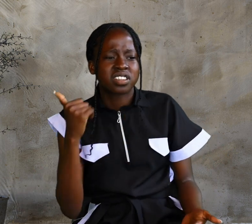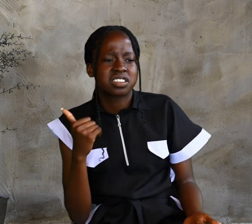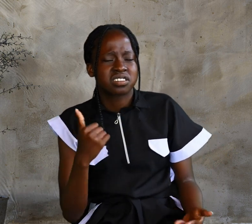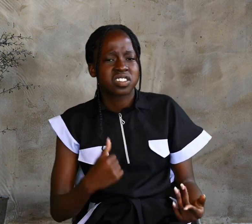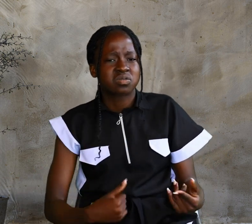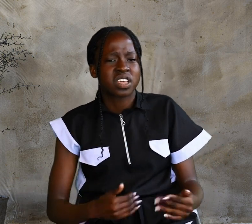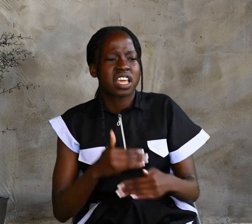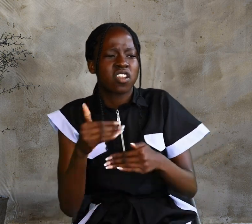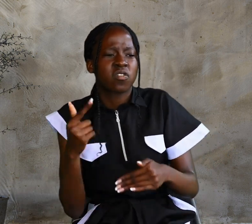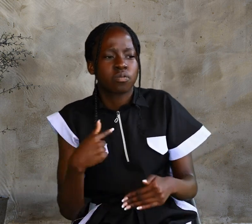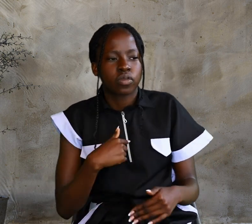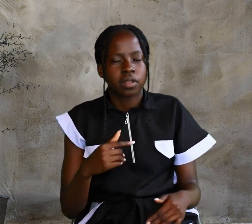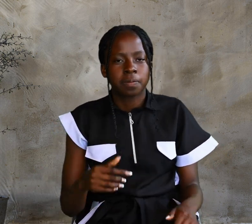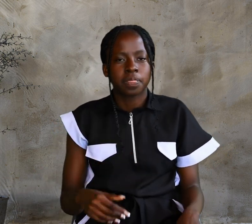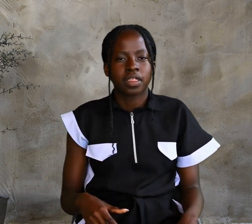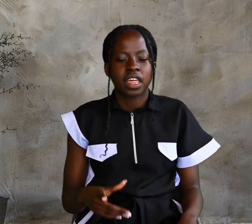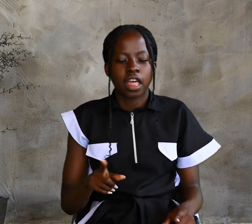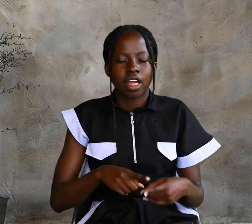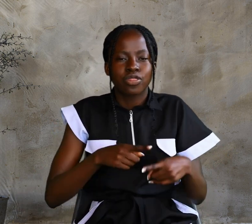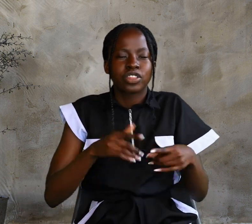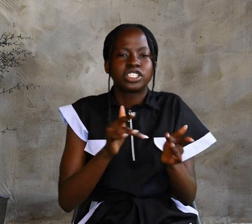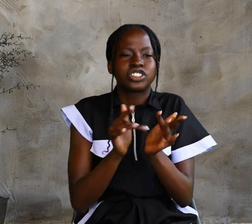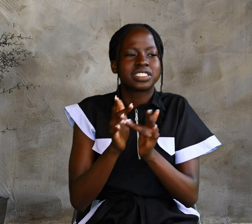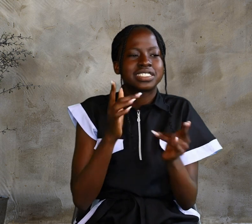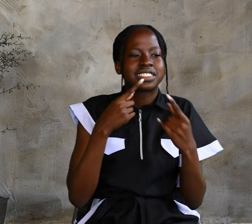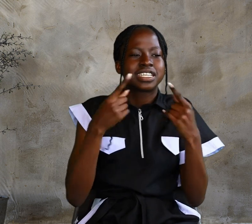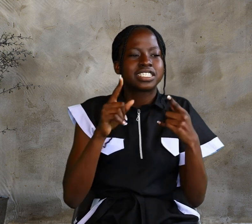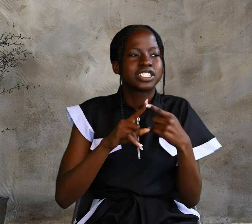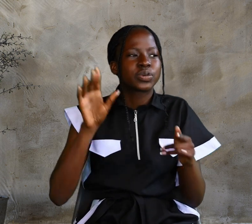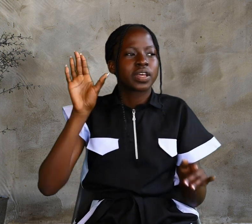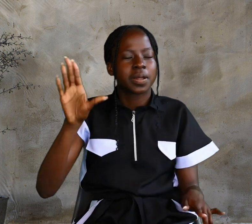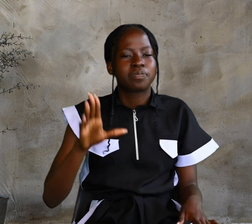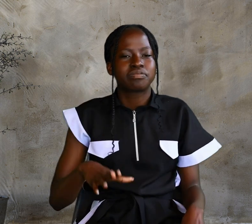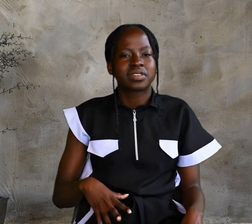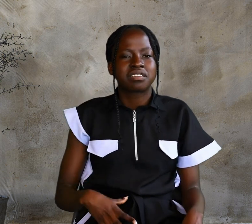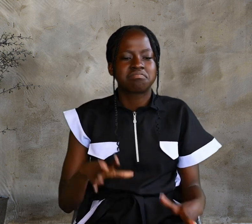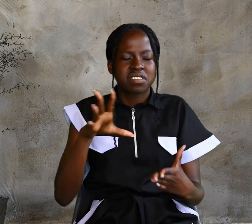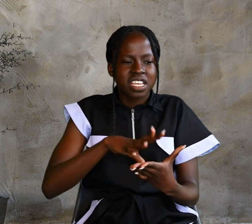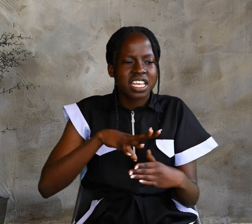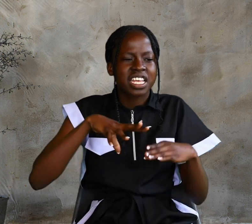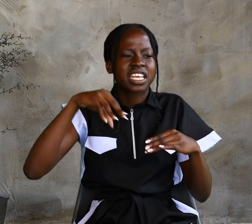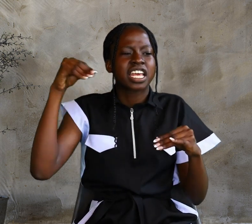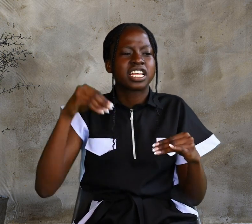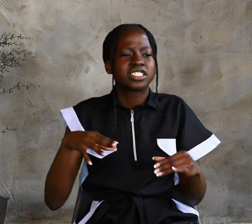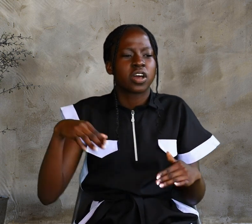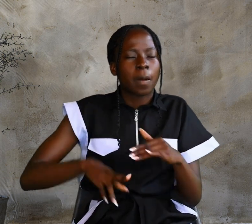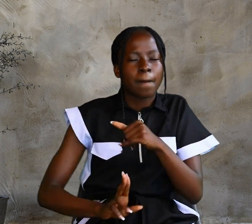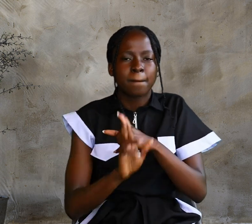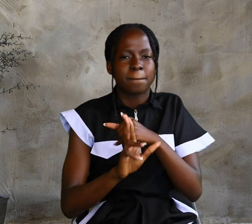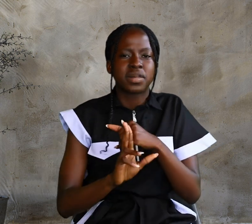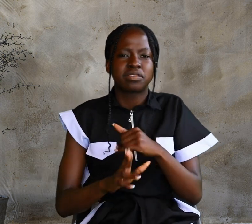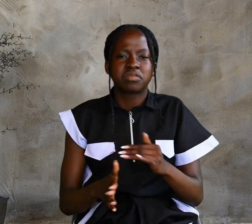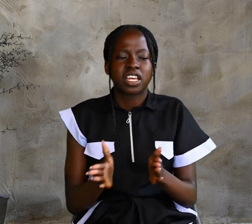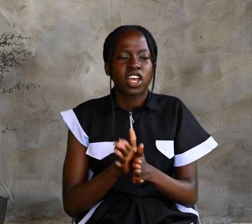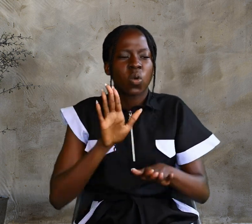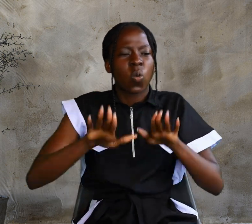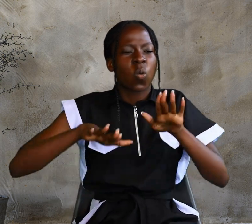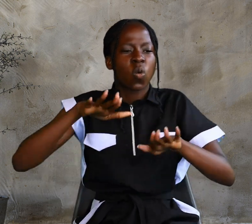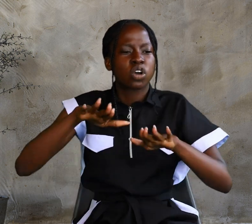to him, Get up, pick up your mat, and walk. At once the man